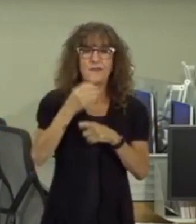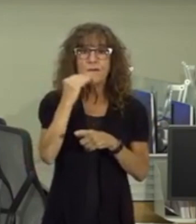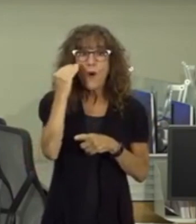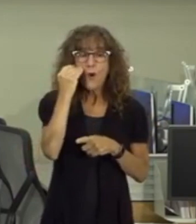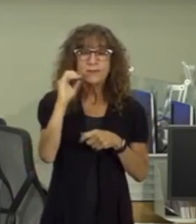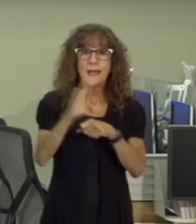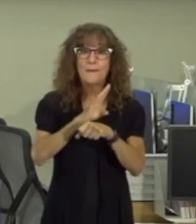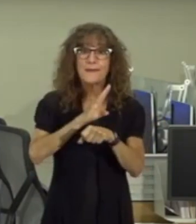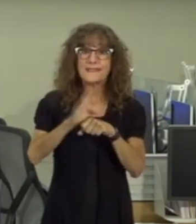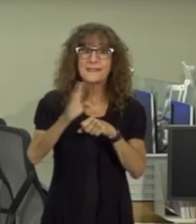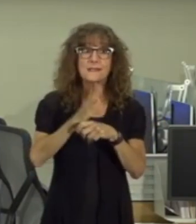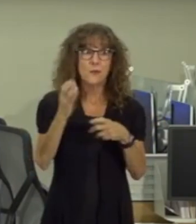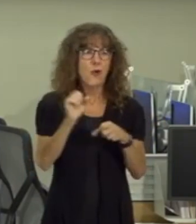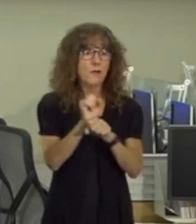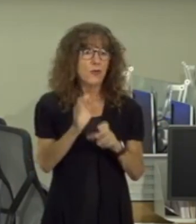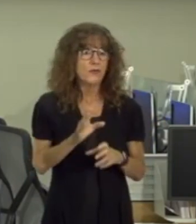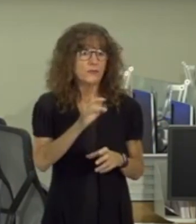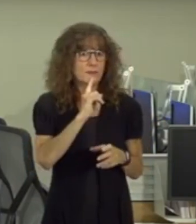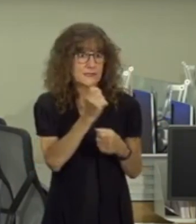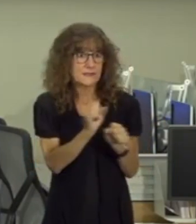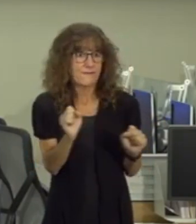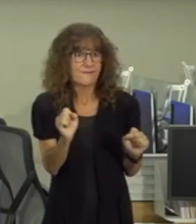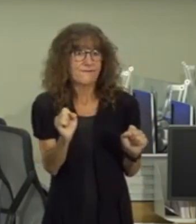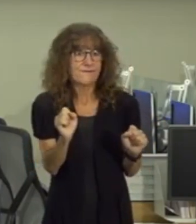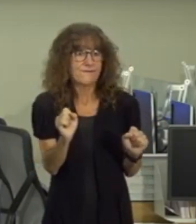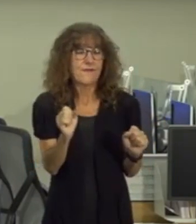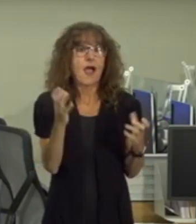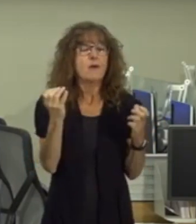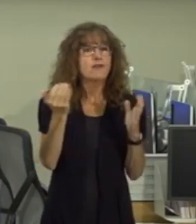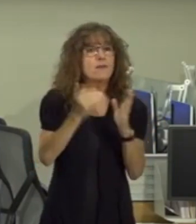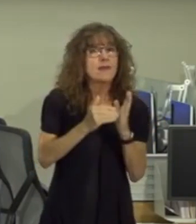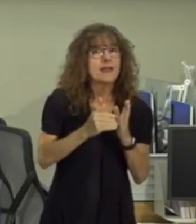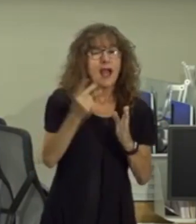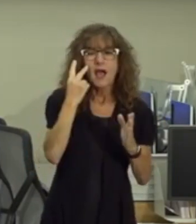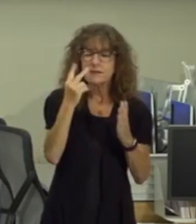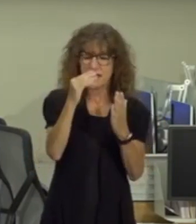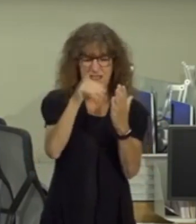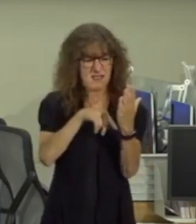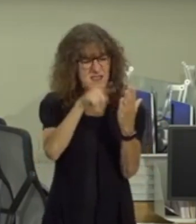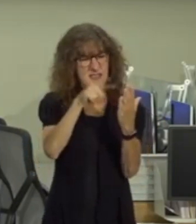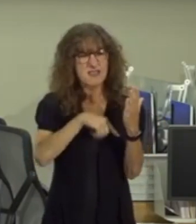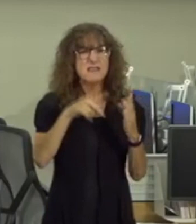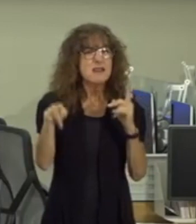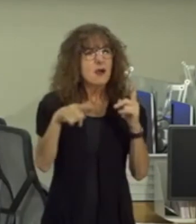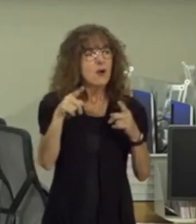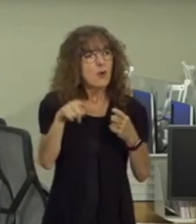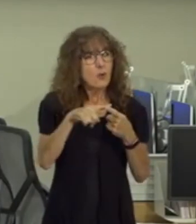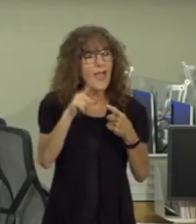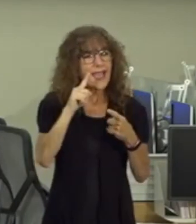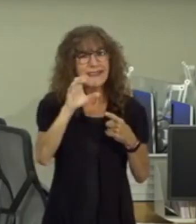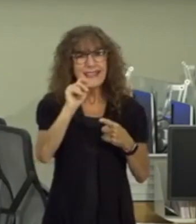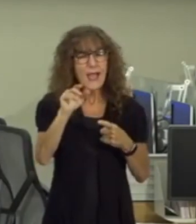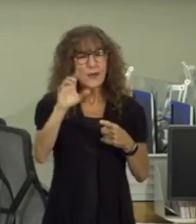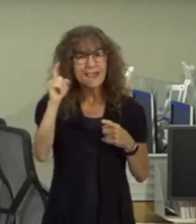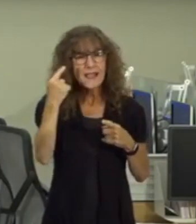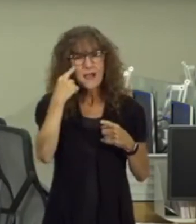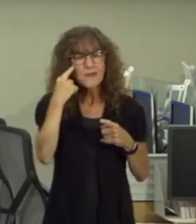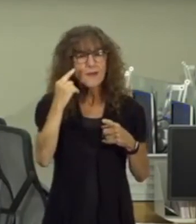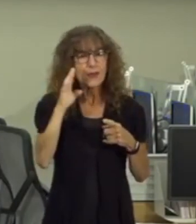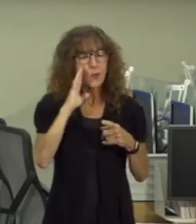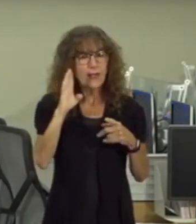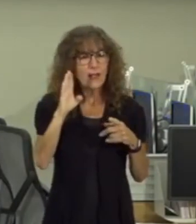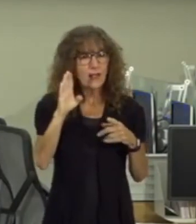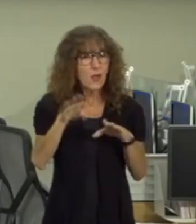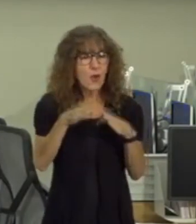employees will be safe i want to reiterate something because people i saw some notes saying when will the county government open well guess what we've been